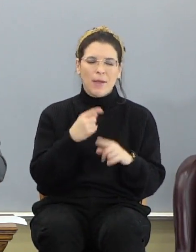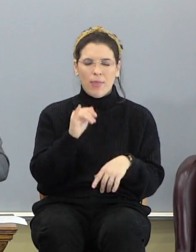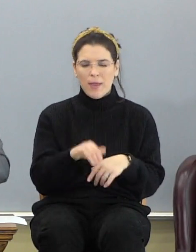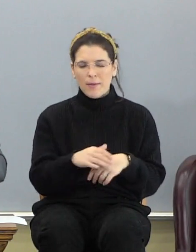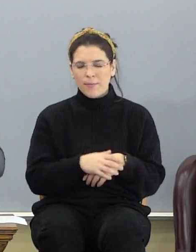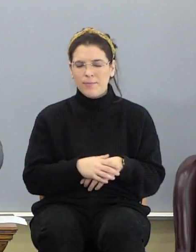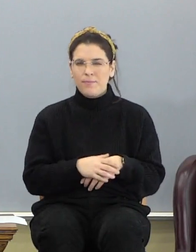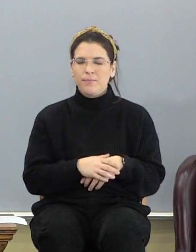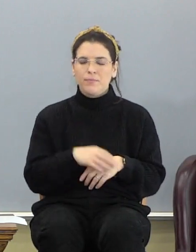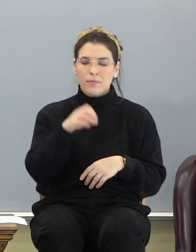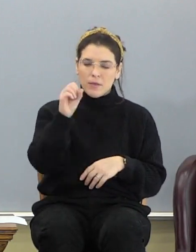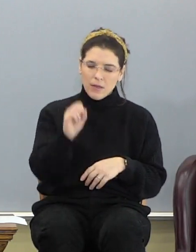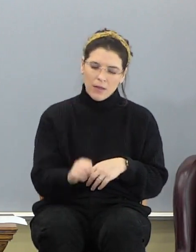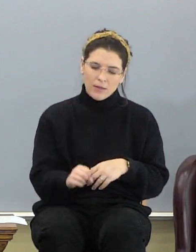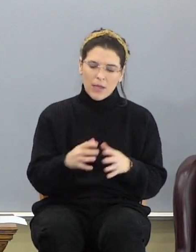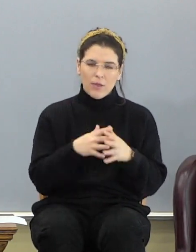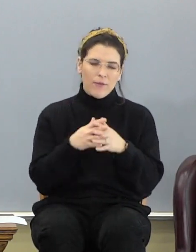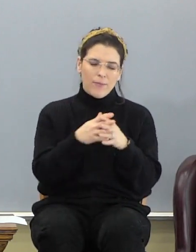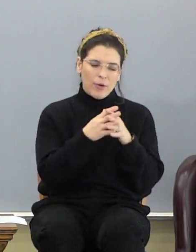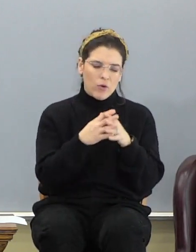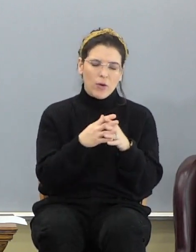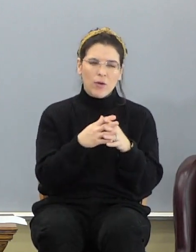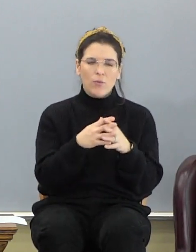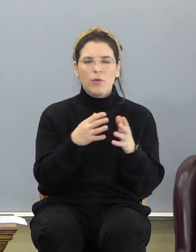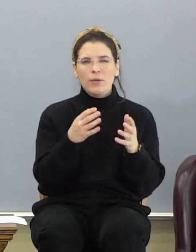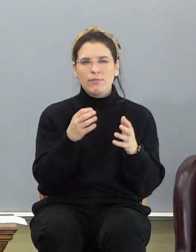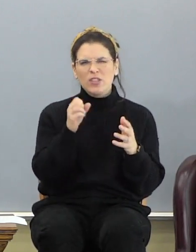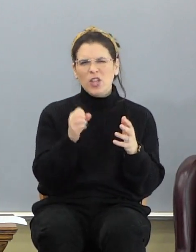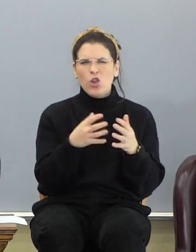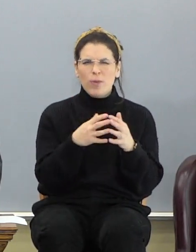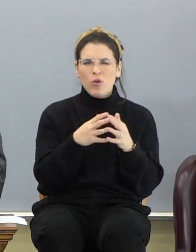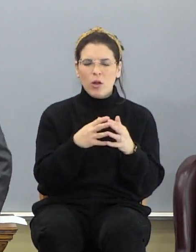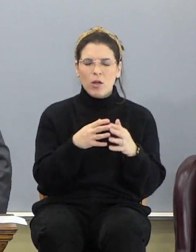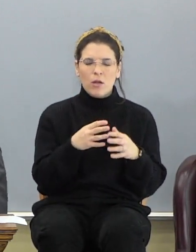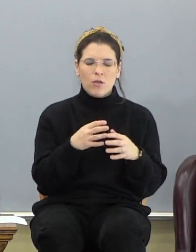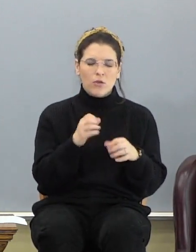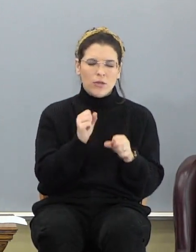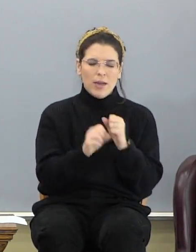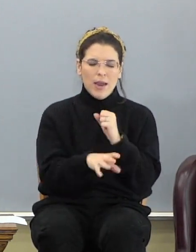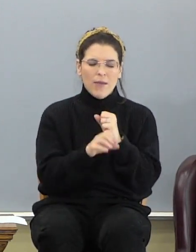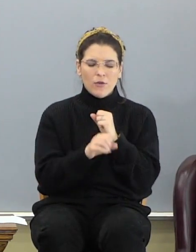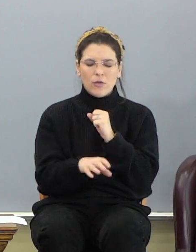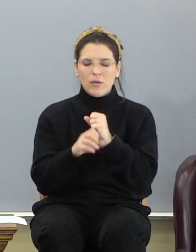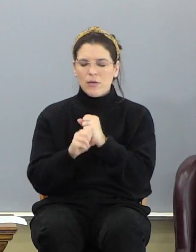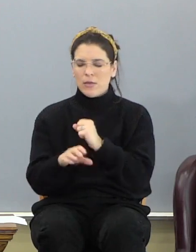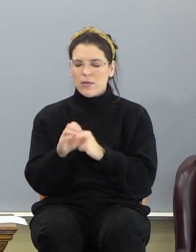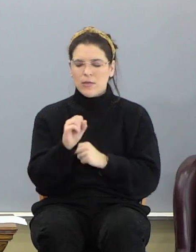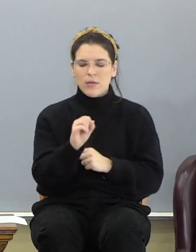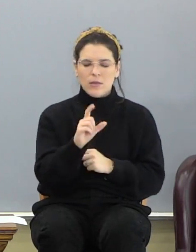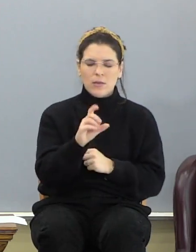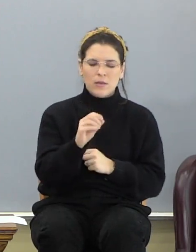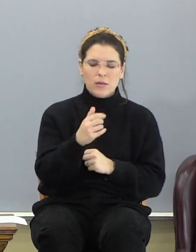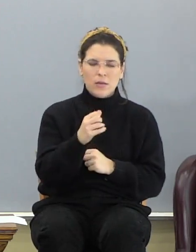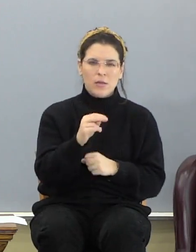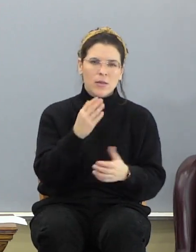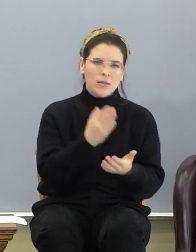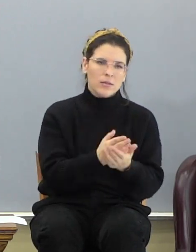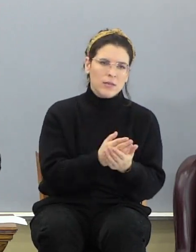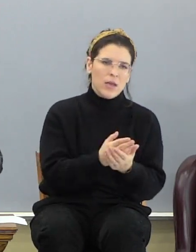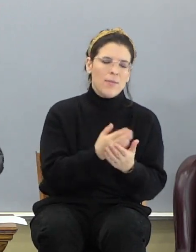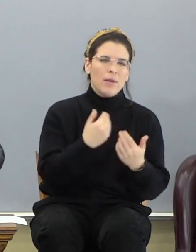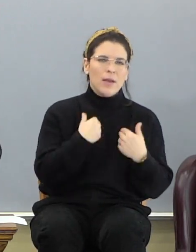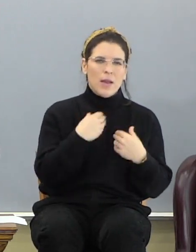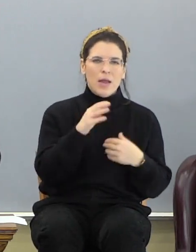there's an old advertising slogan that says, you know, we're going to, let's stop and have a moon pie and an R